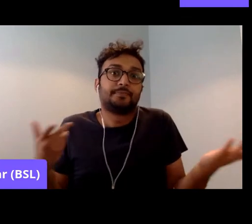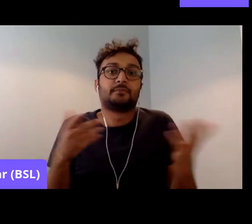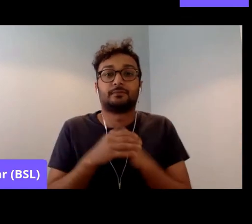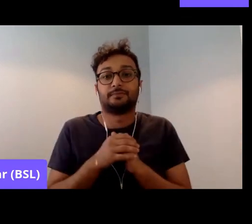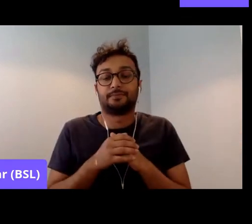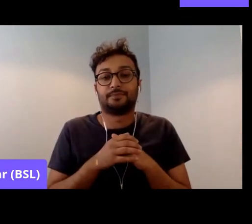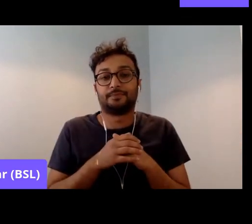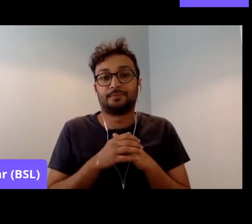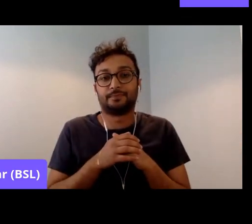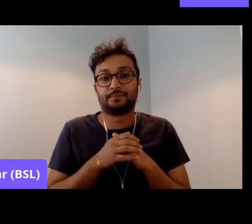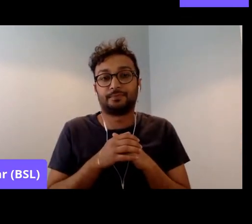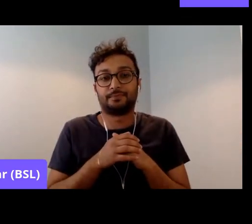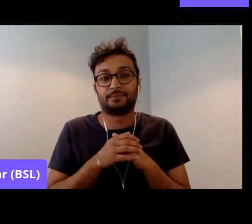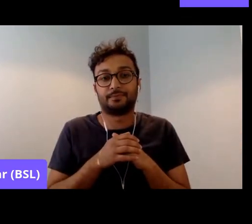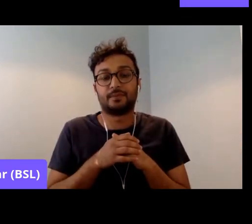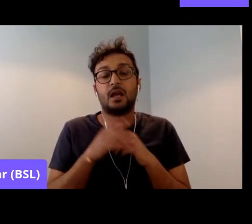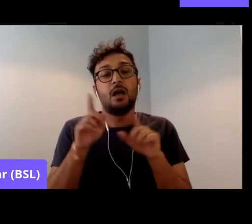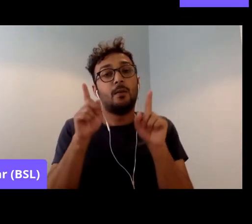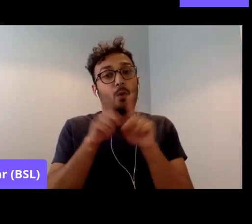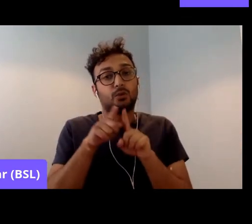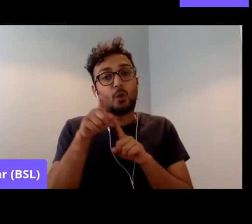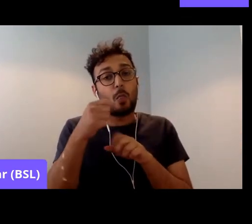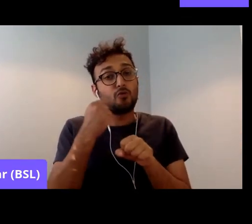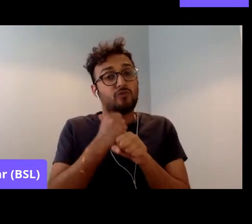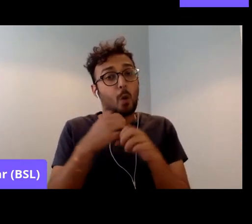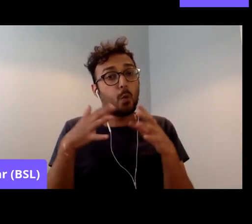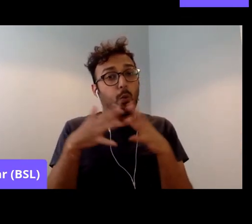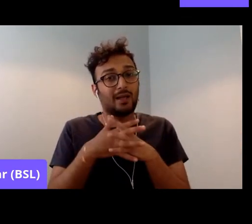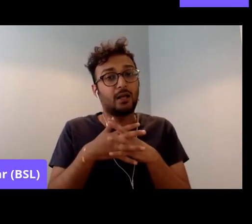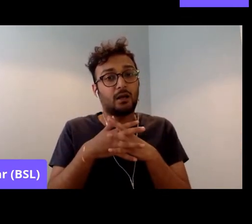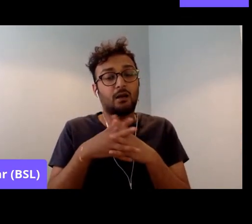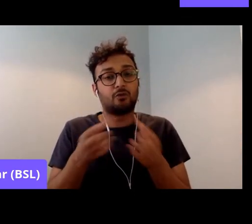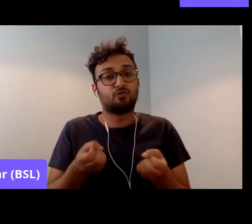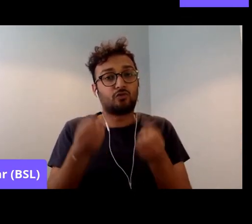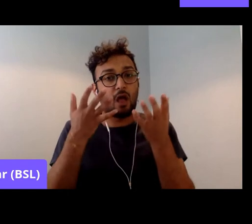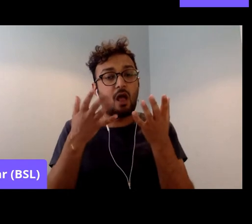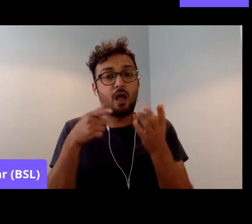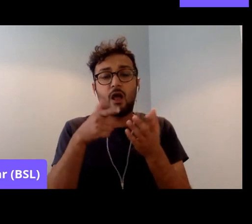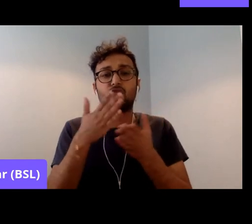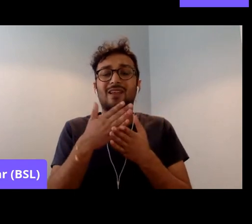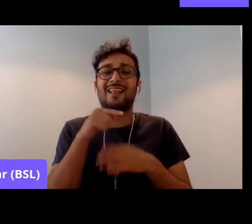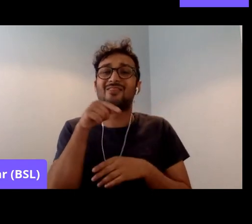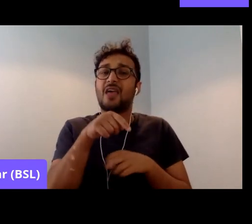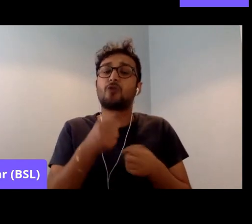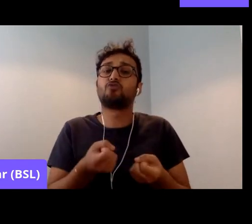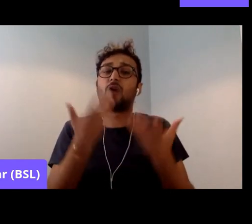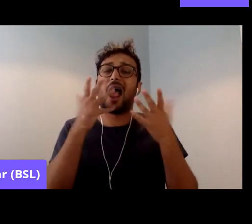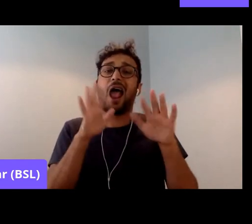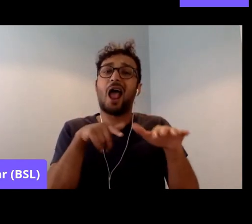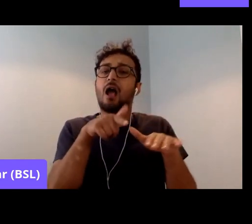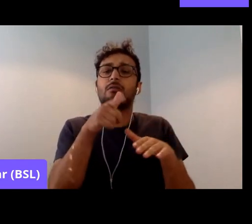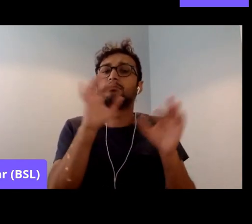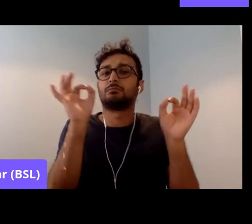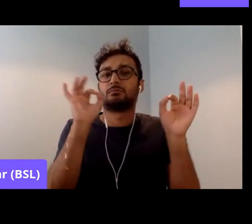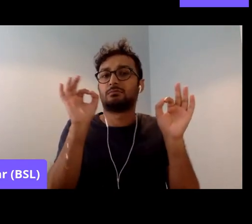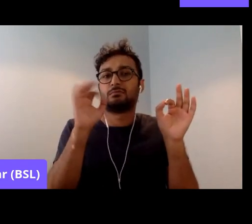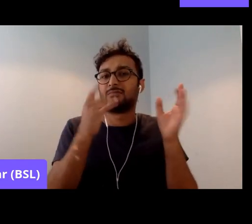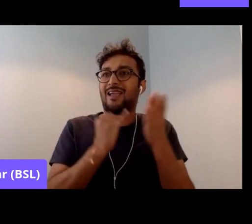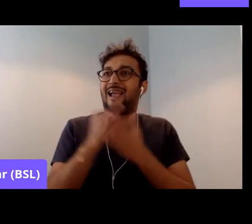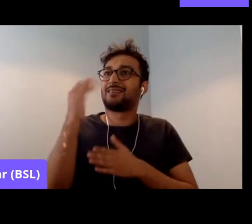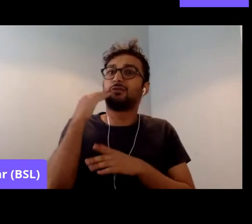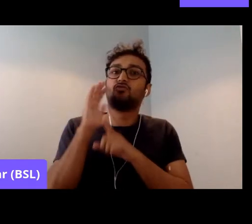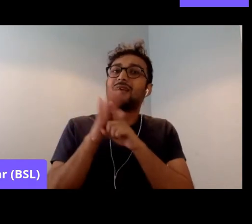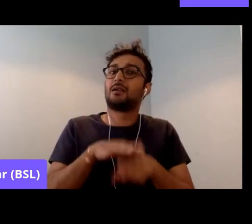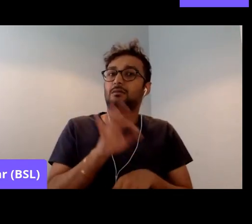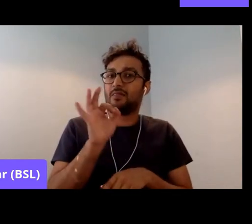the, um, the Grand Prix strike was really never anti-racist. The fact that white trade unionists joined